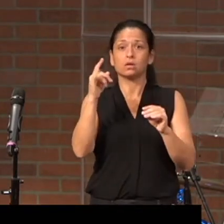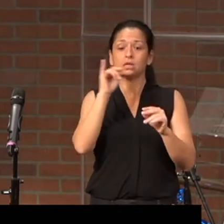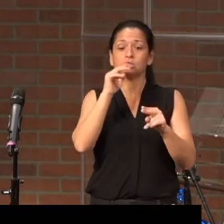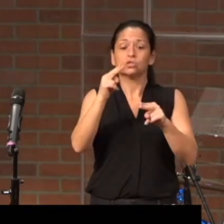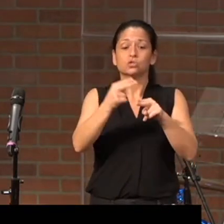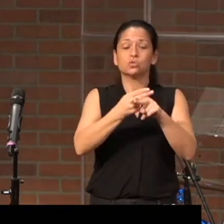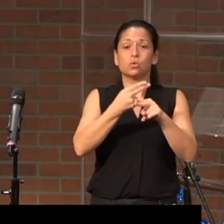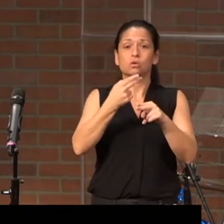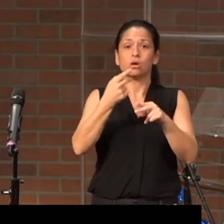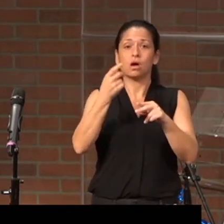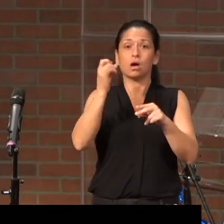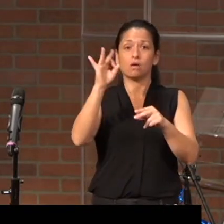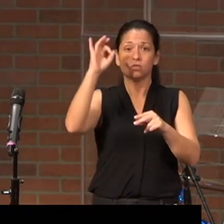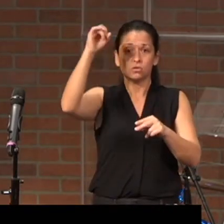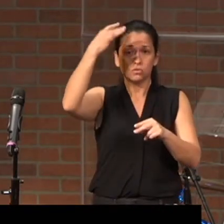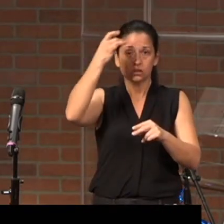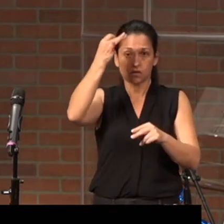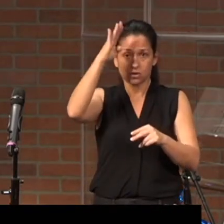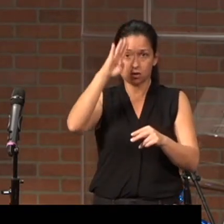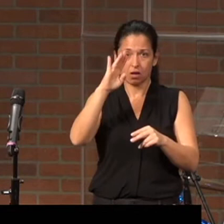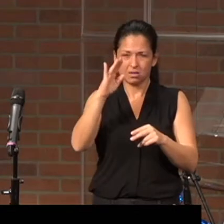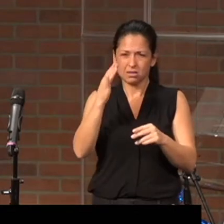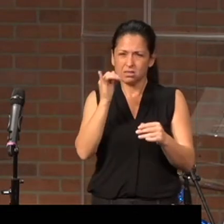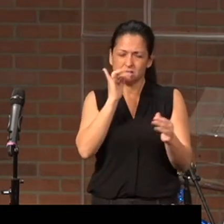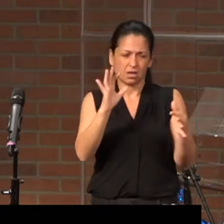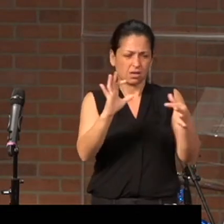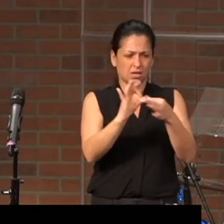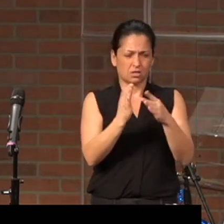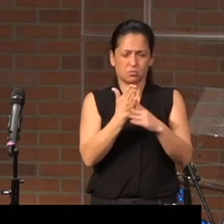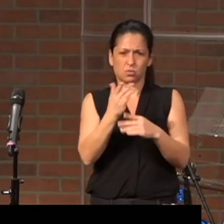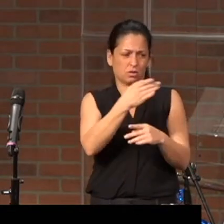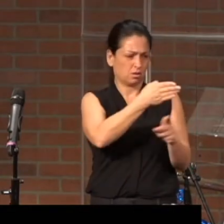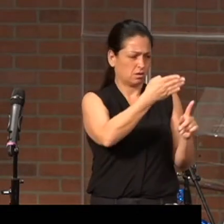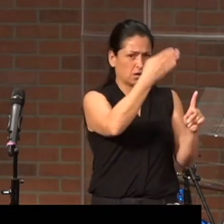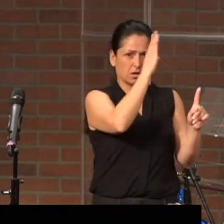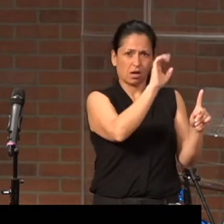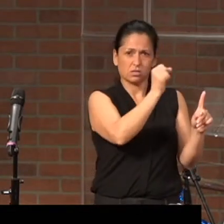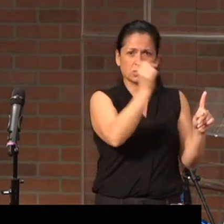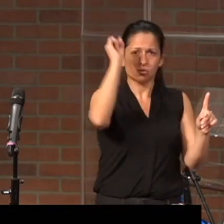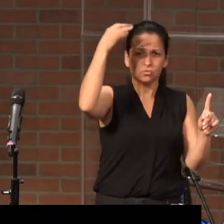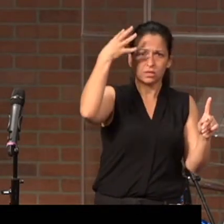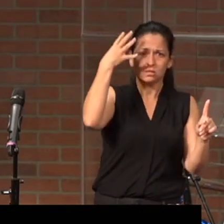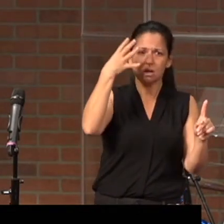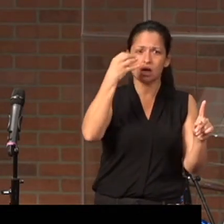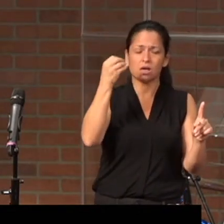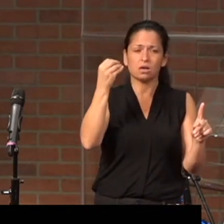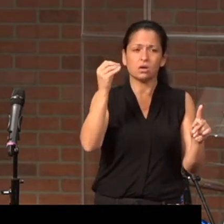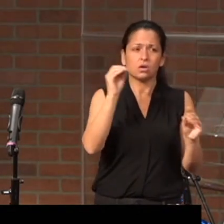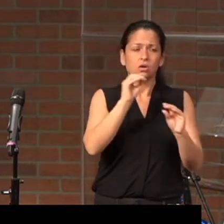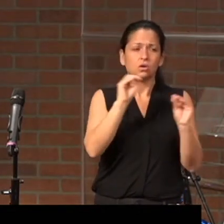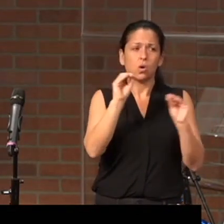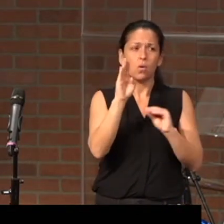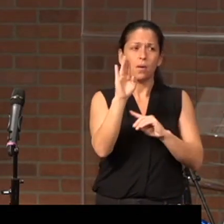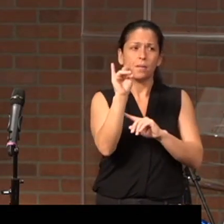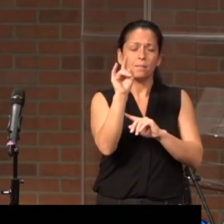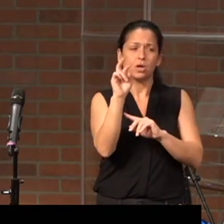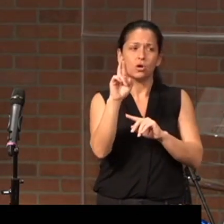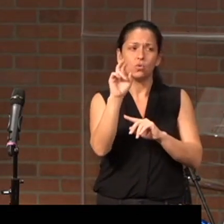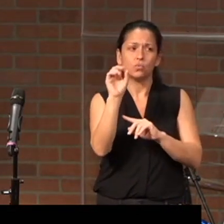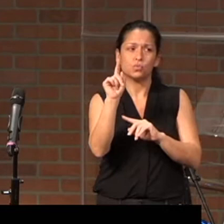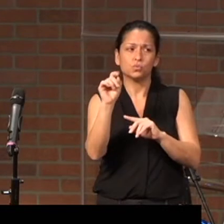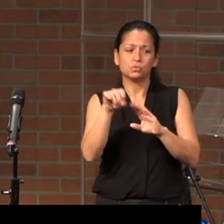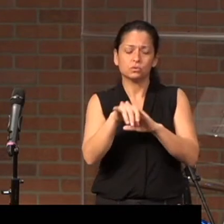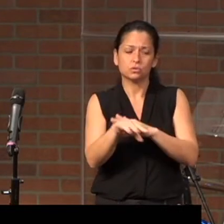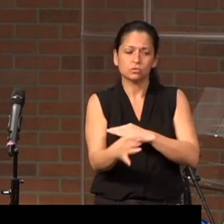God. There's a connection here between God's grace. God's that no bitter root grows up. There's a